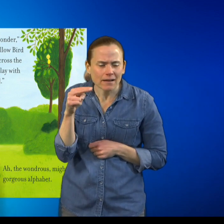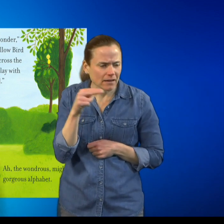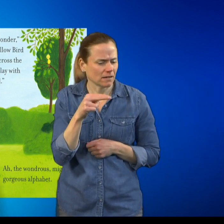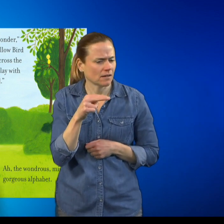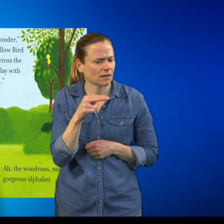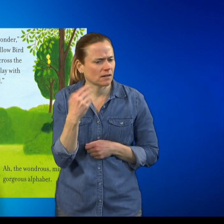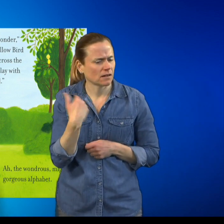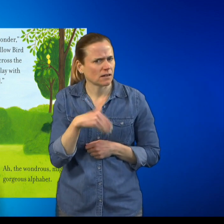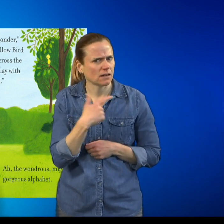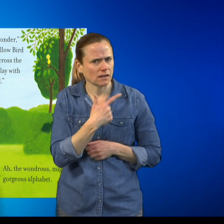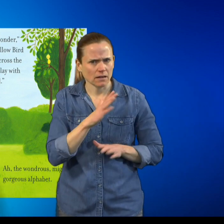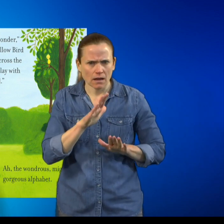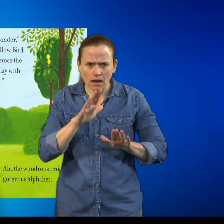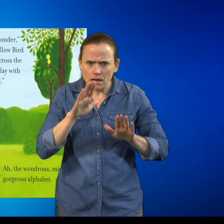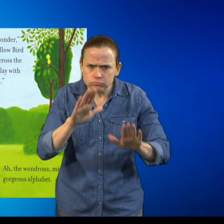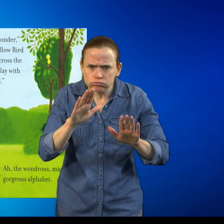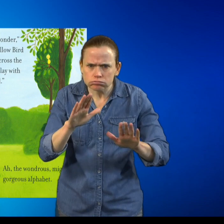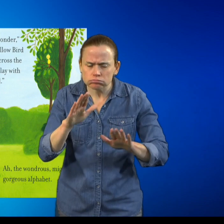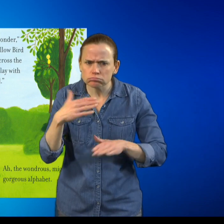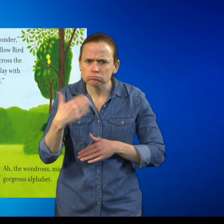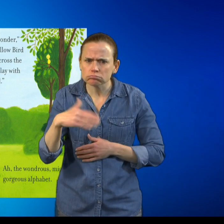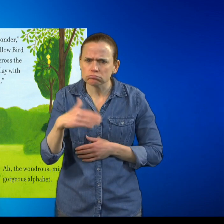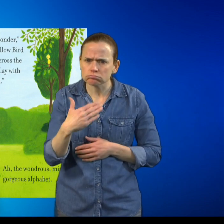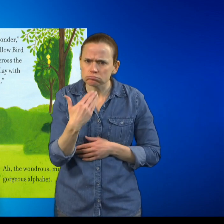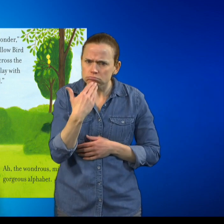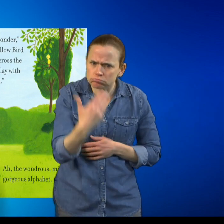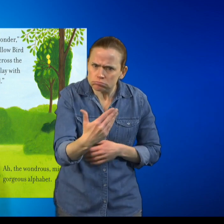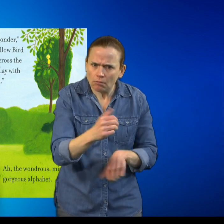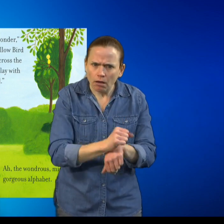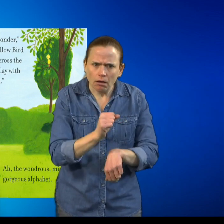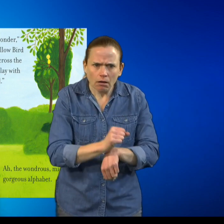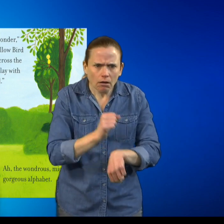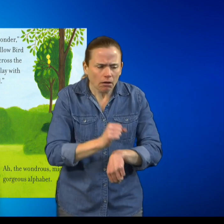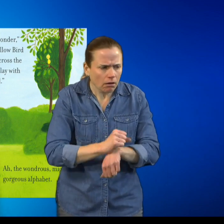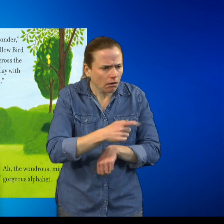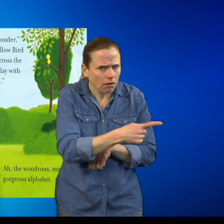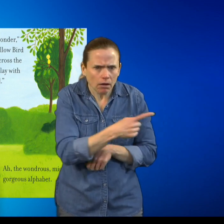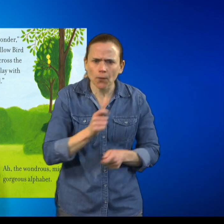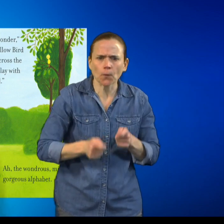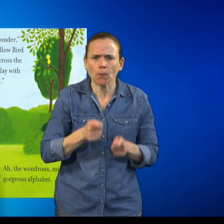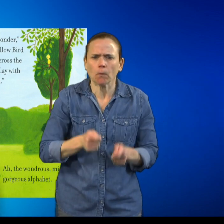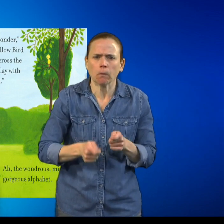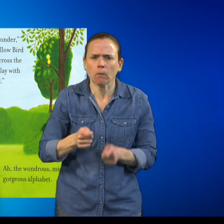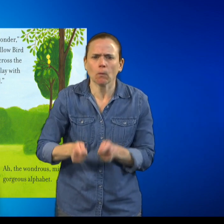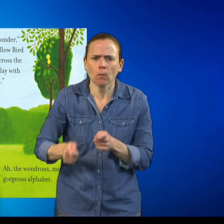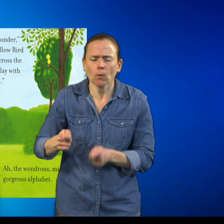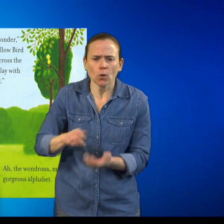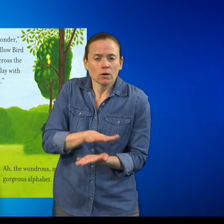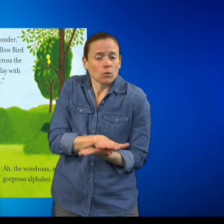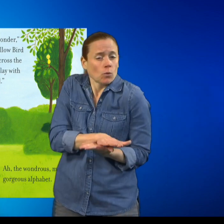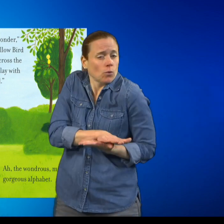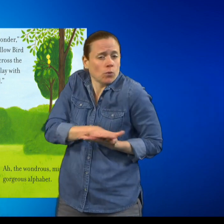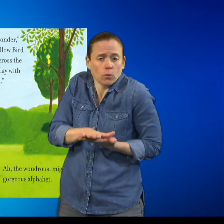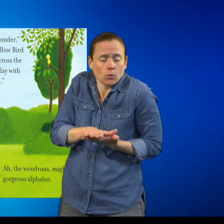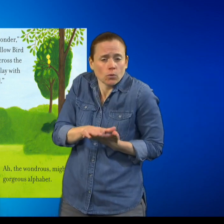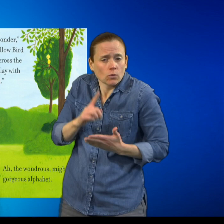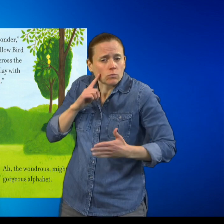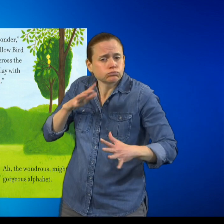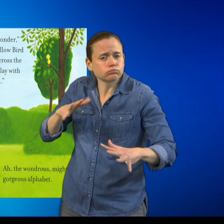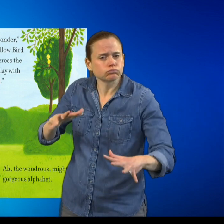You are a wonder, the little yellow bird yells from across the yard. You play with zest and zeal.